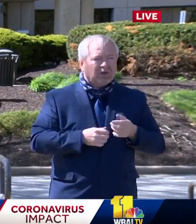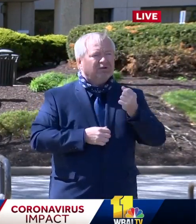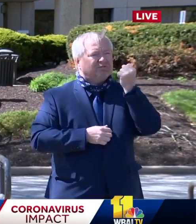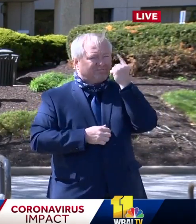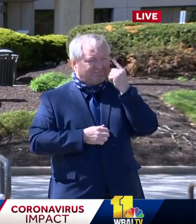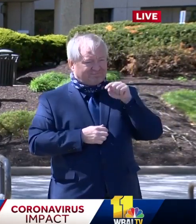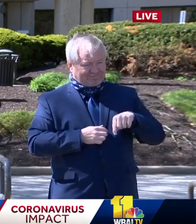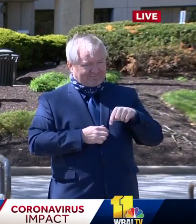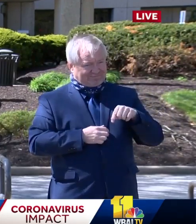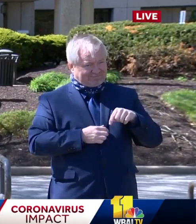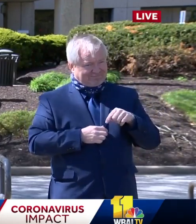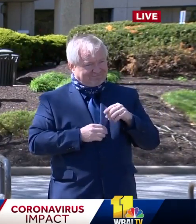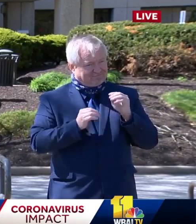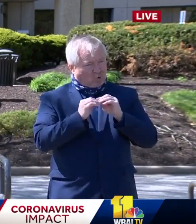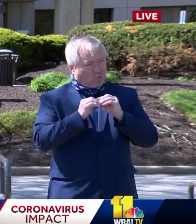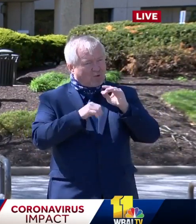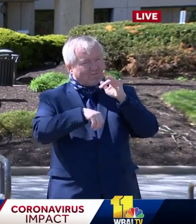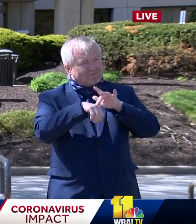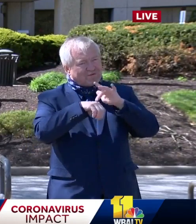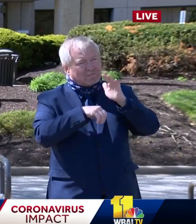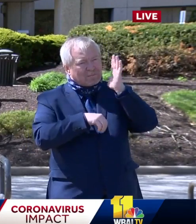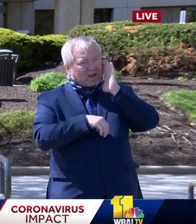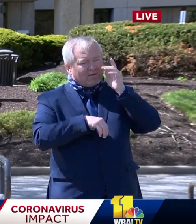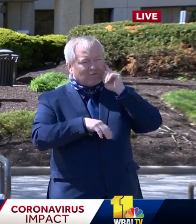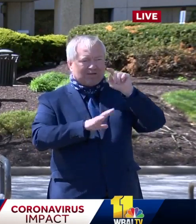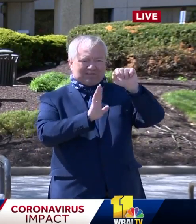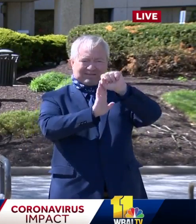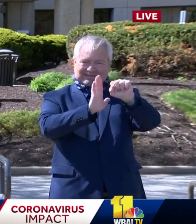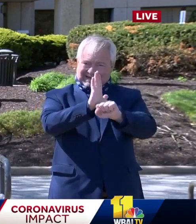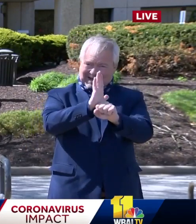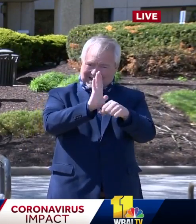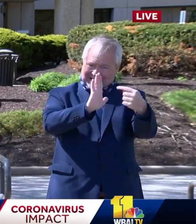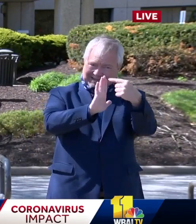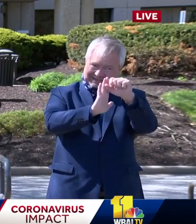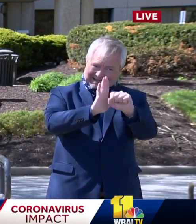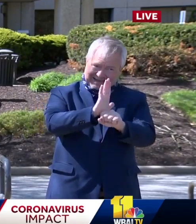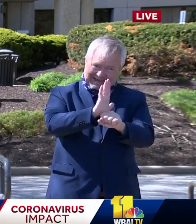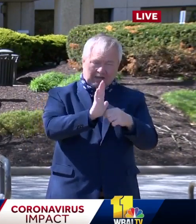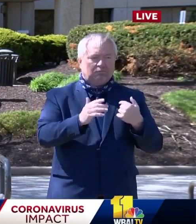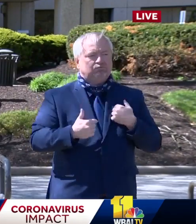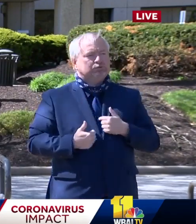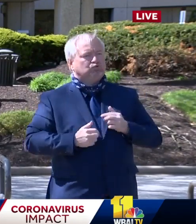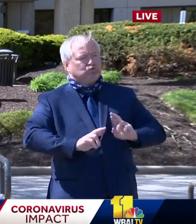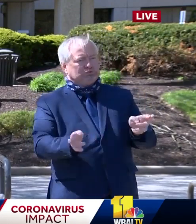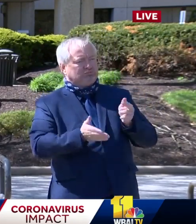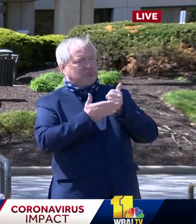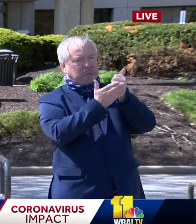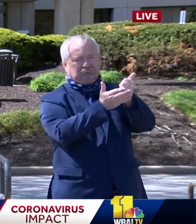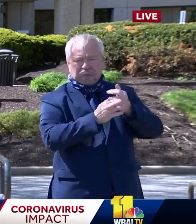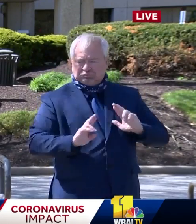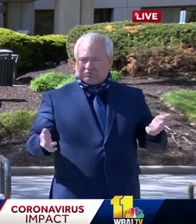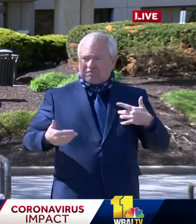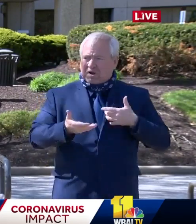for the state. And so this means that as, as the surge happens, our hospital readiness, we feel pretty confident about it.